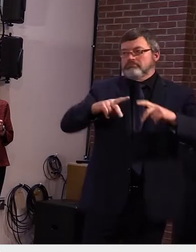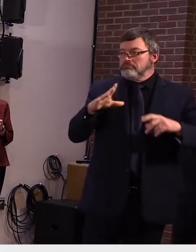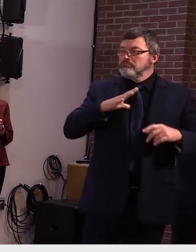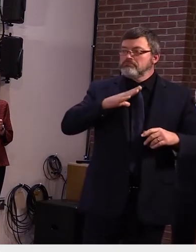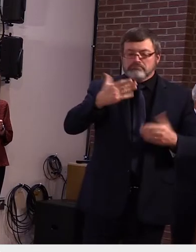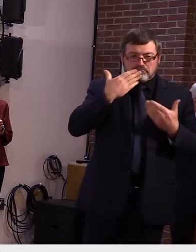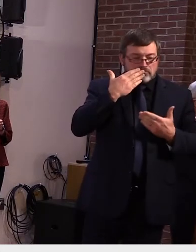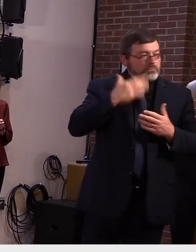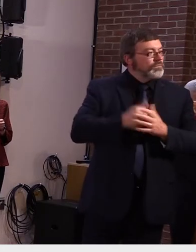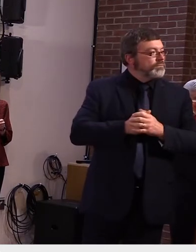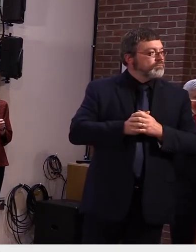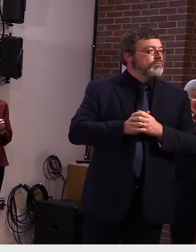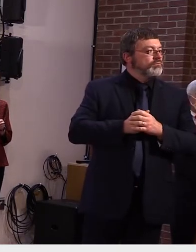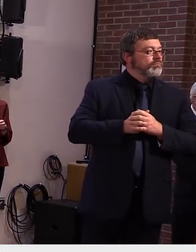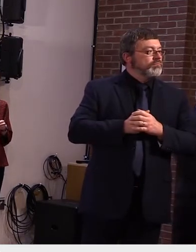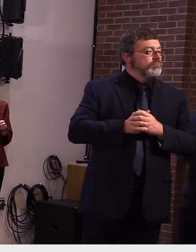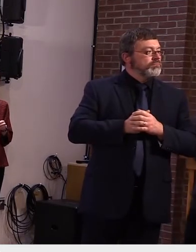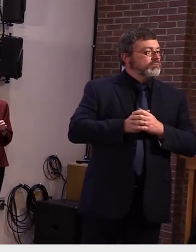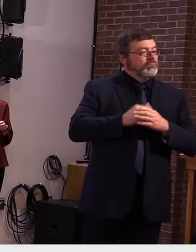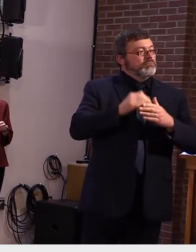mike donahue